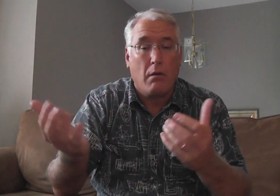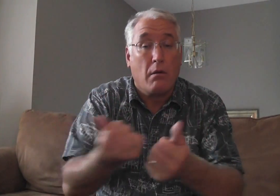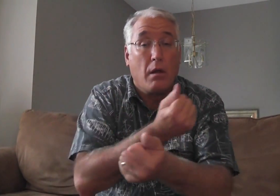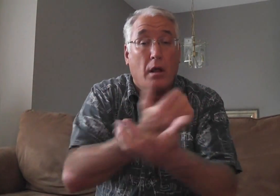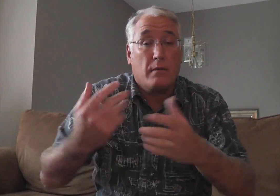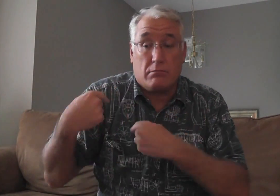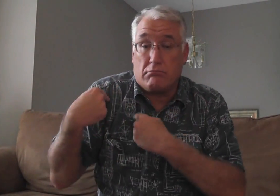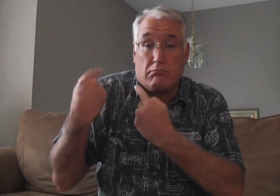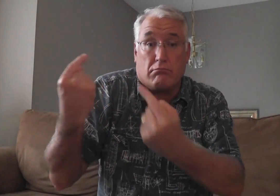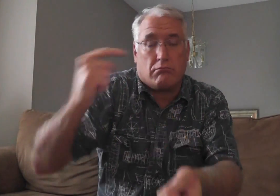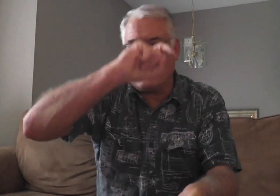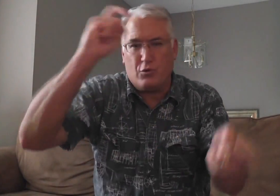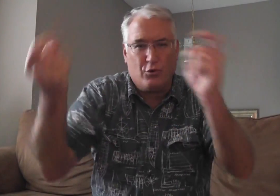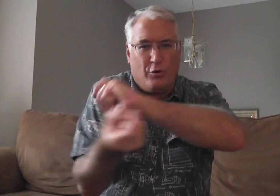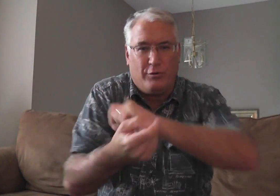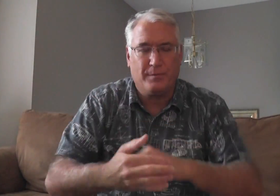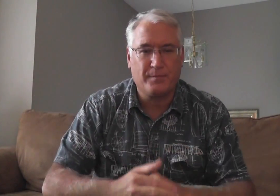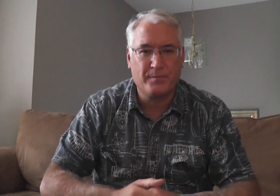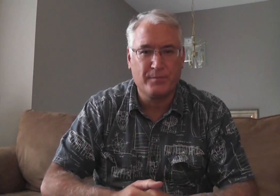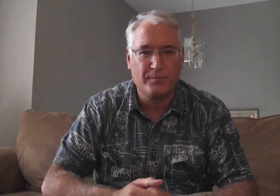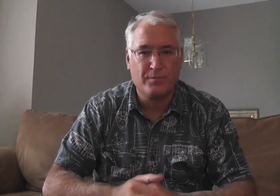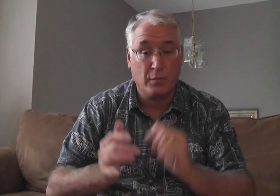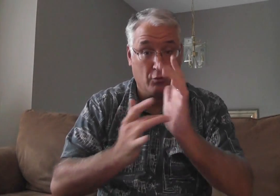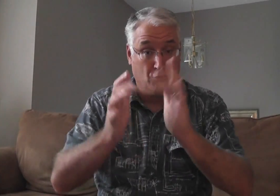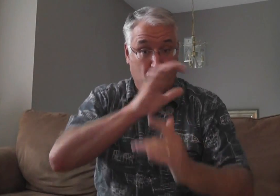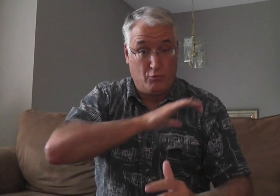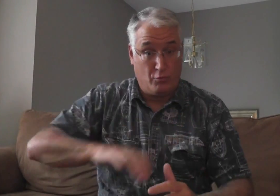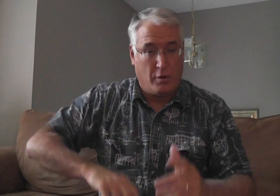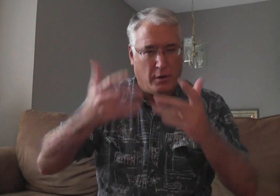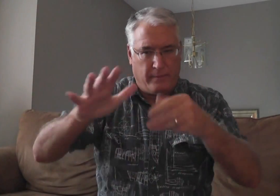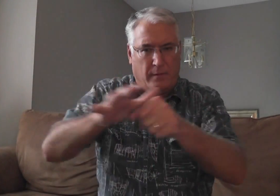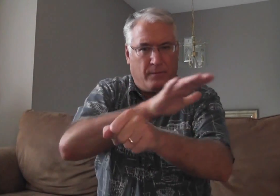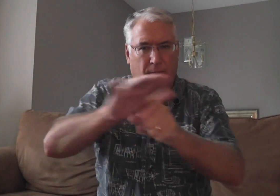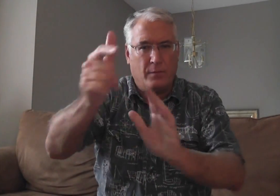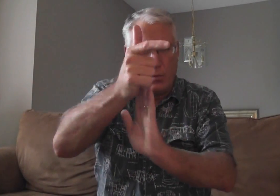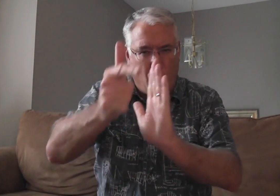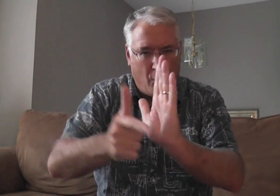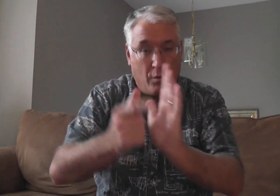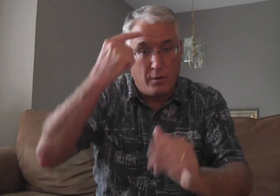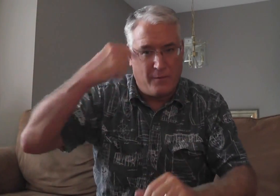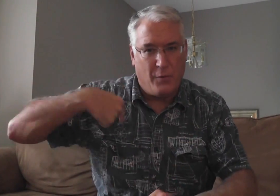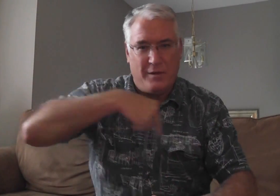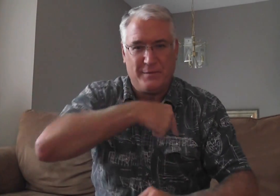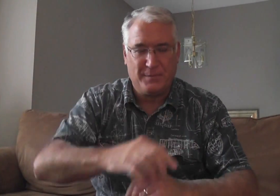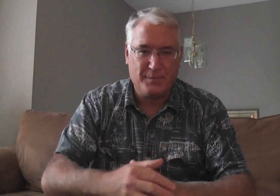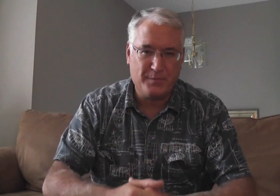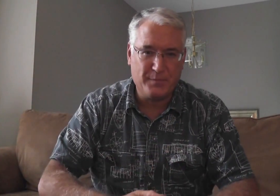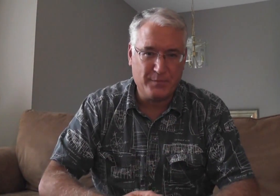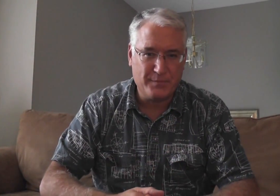Now everything has changed. Jesus Christ has fulfilled the law for us.